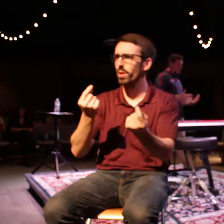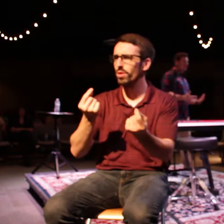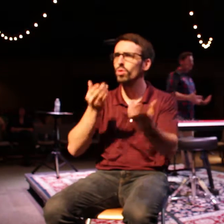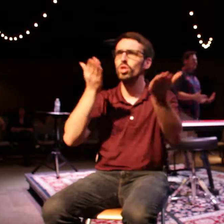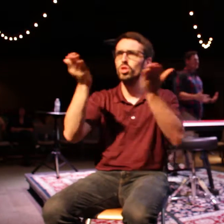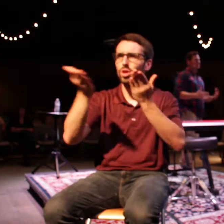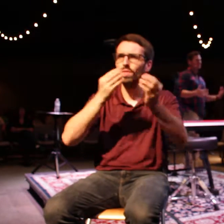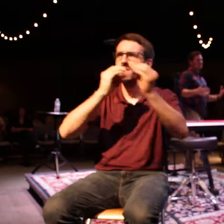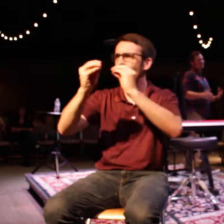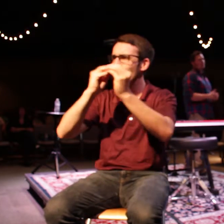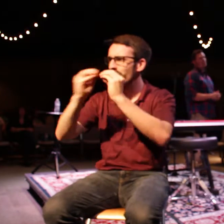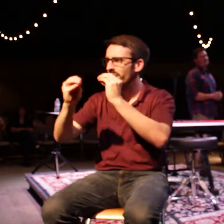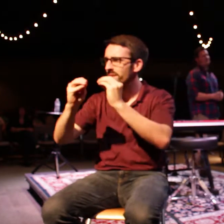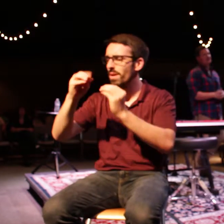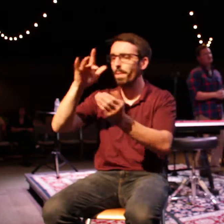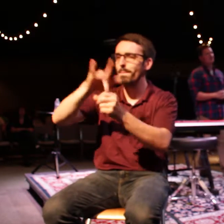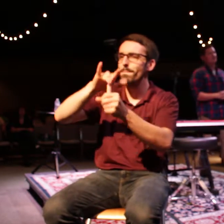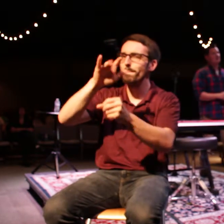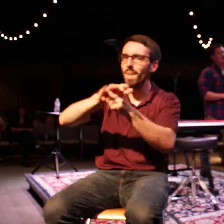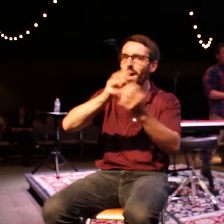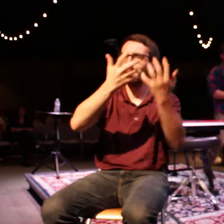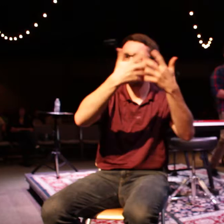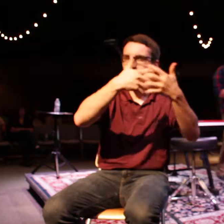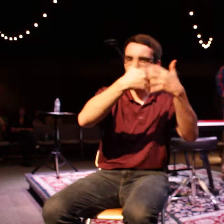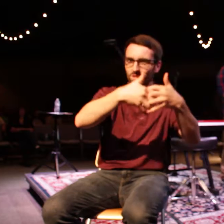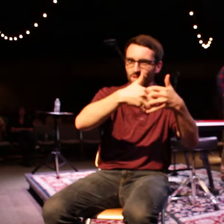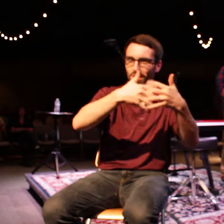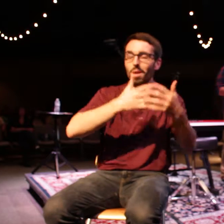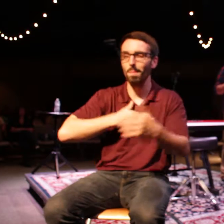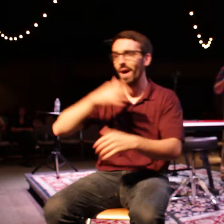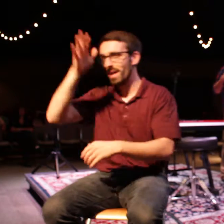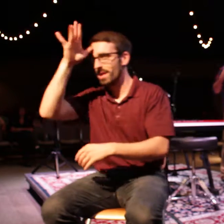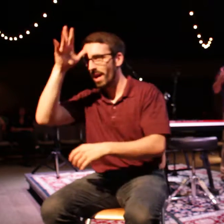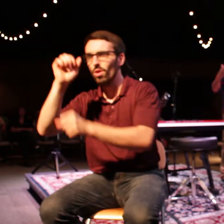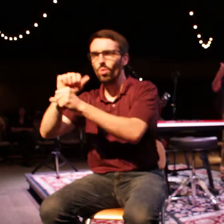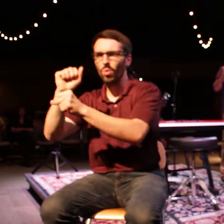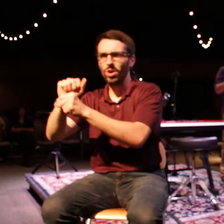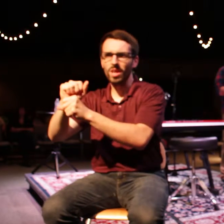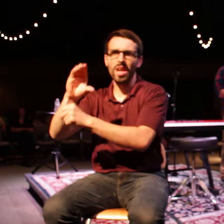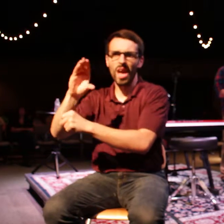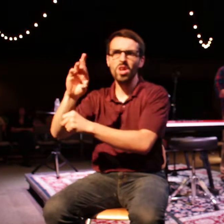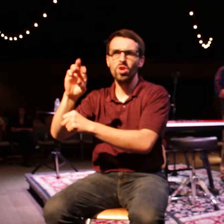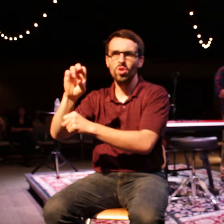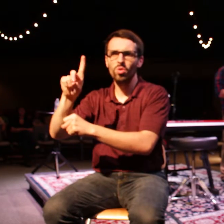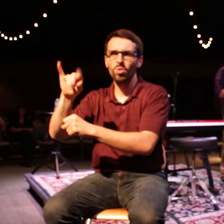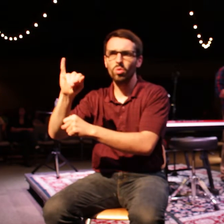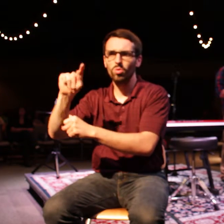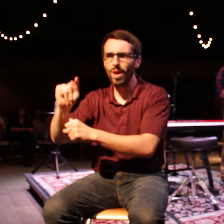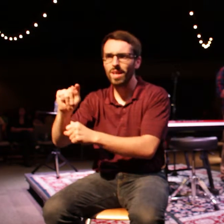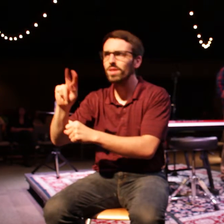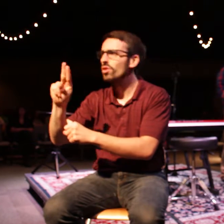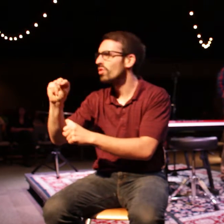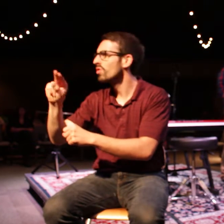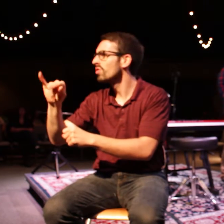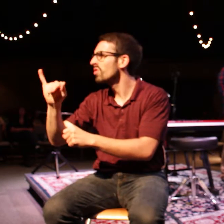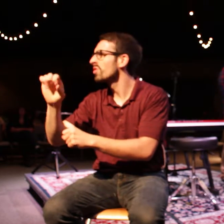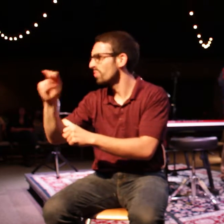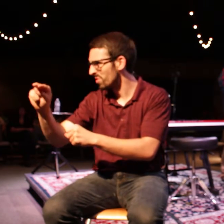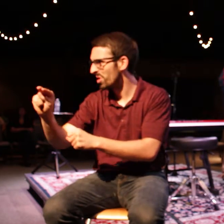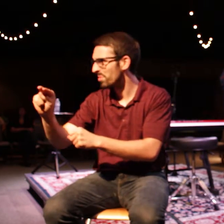of a credit union in the town we lived in and so he basically thought at 14, Brian, I wanna teach my son business principles, I wanna get him a job and